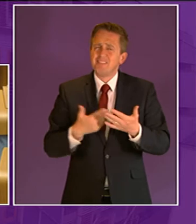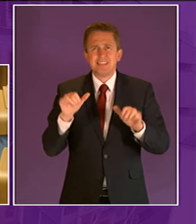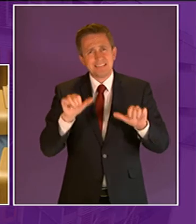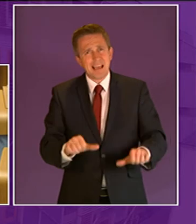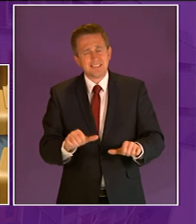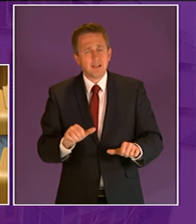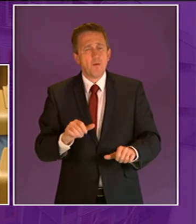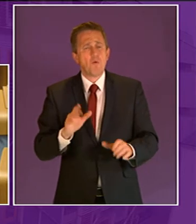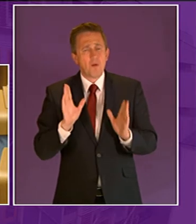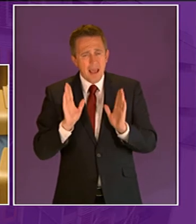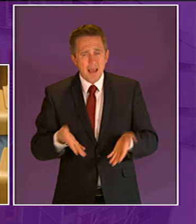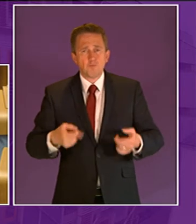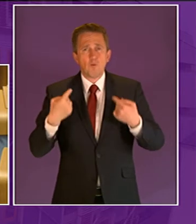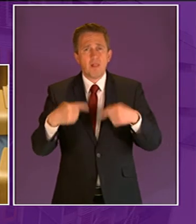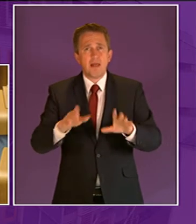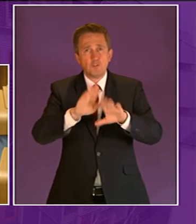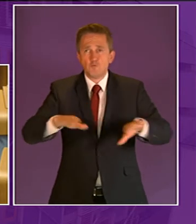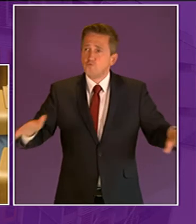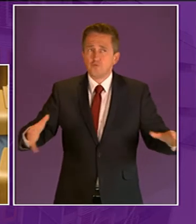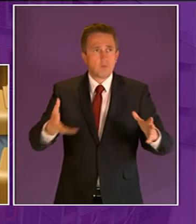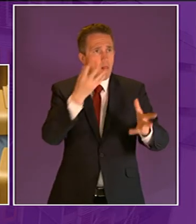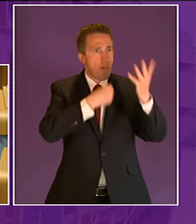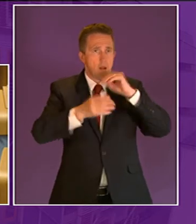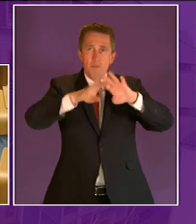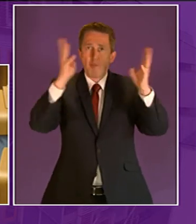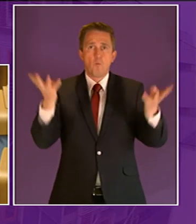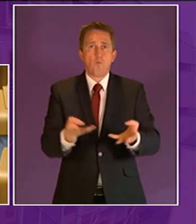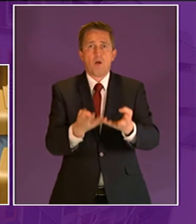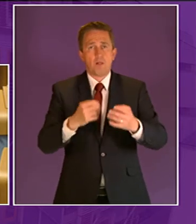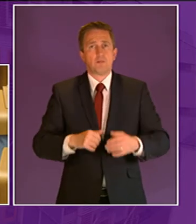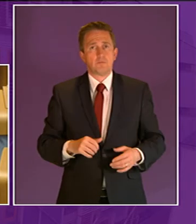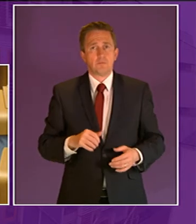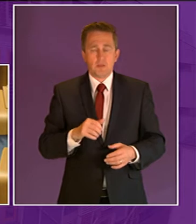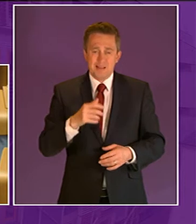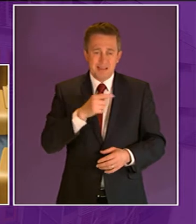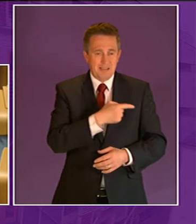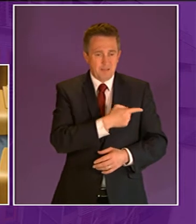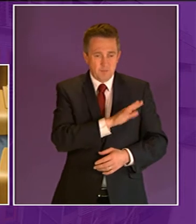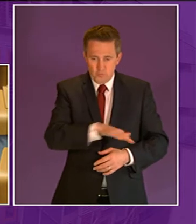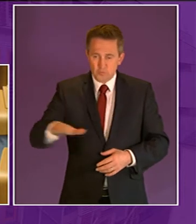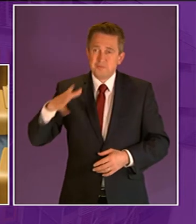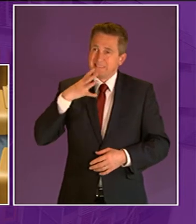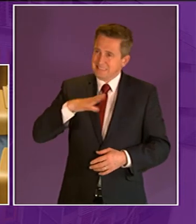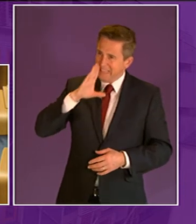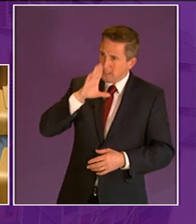children's ability to get to grips with the world around them there is no substitute for that direct experience and all the benefits that it brings